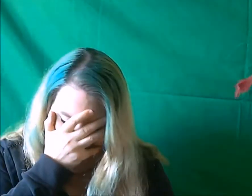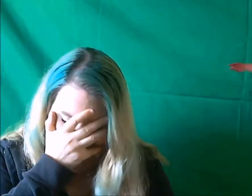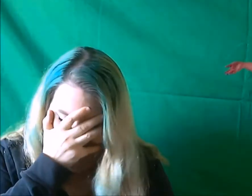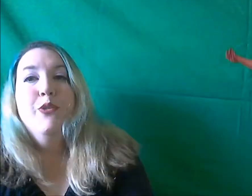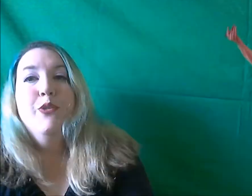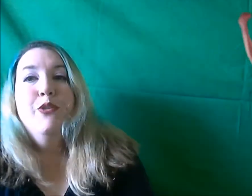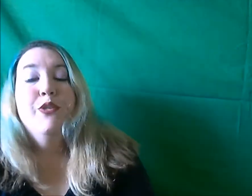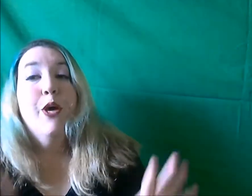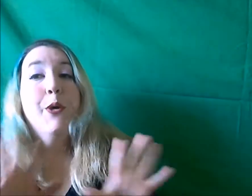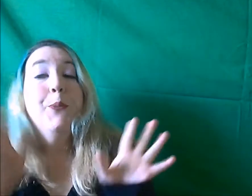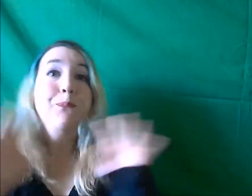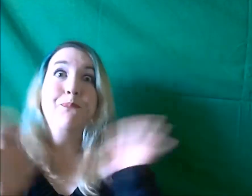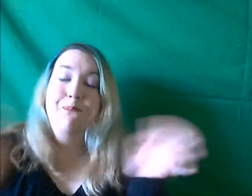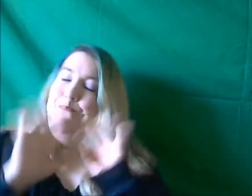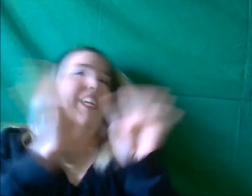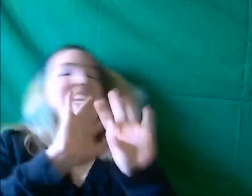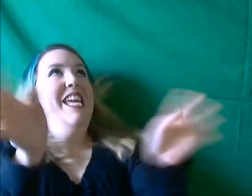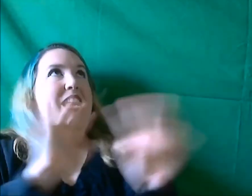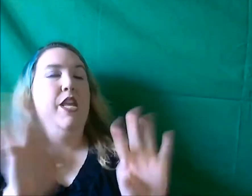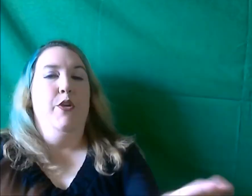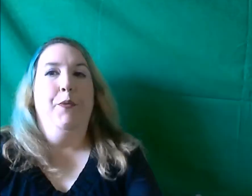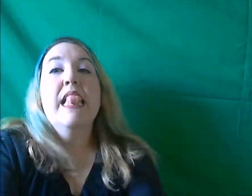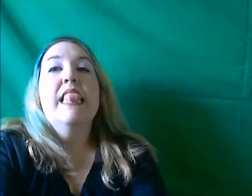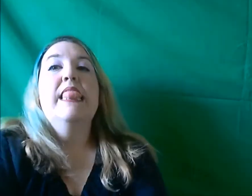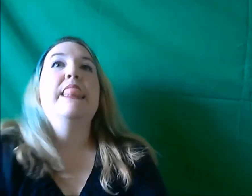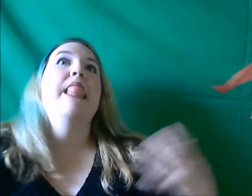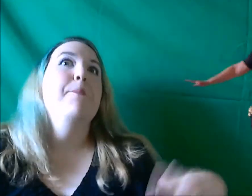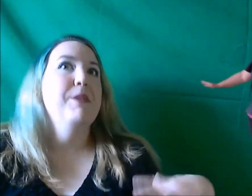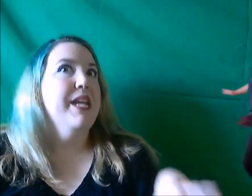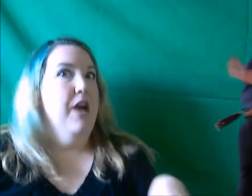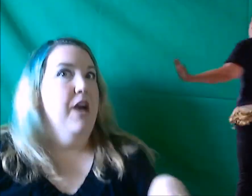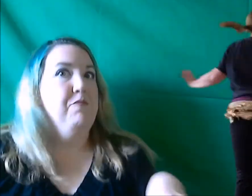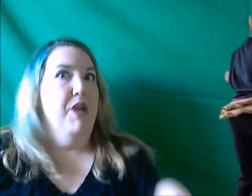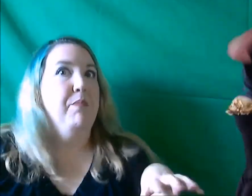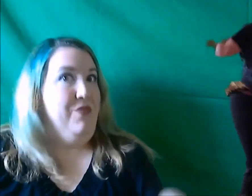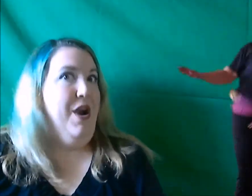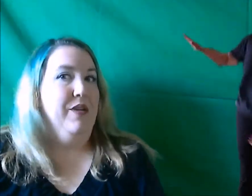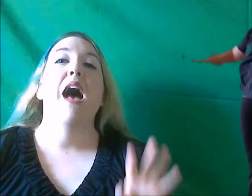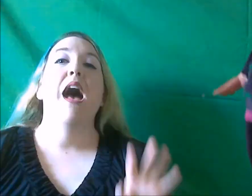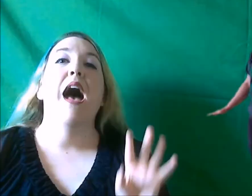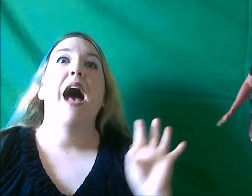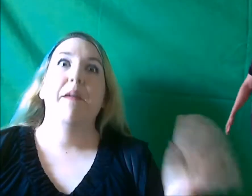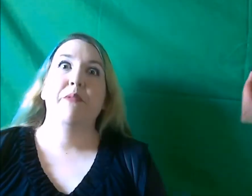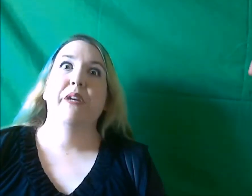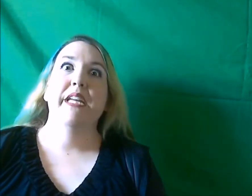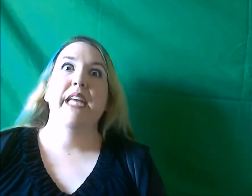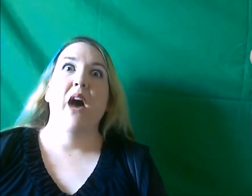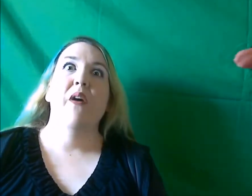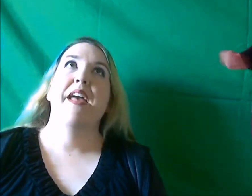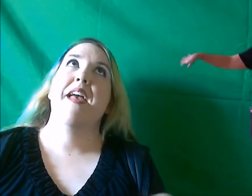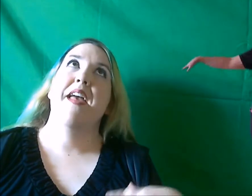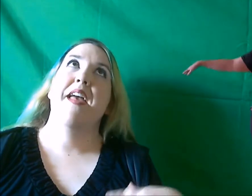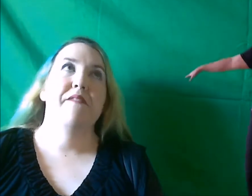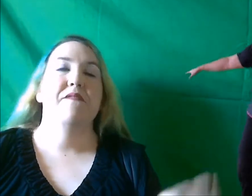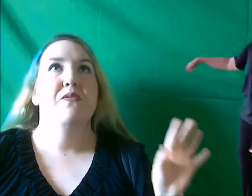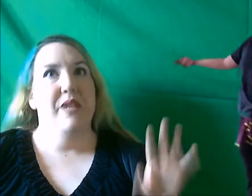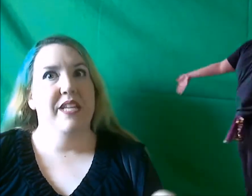So anywho let me break down my progress. I've been working out every weekday.